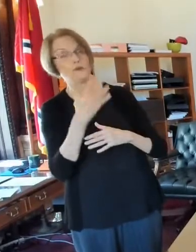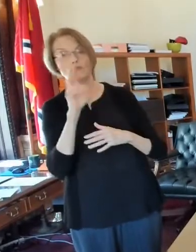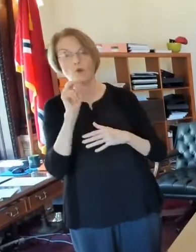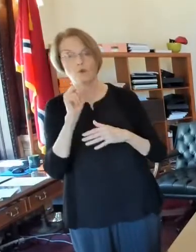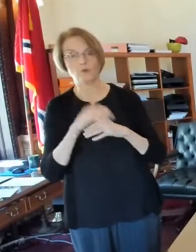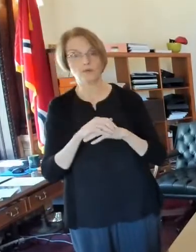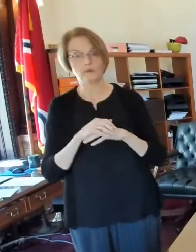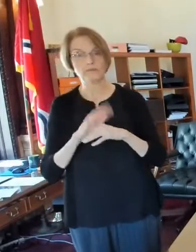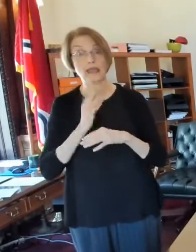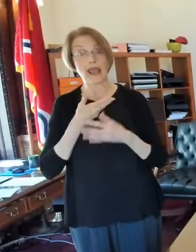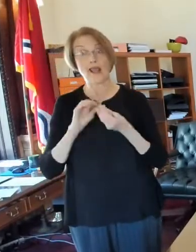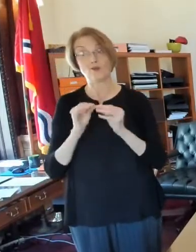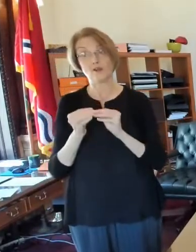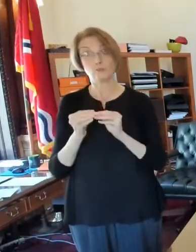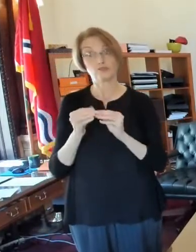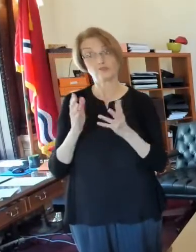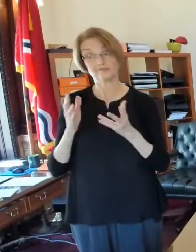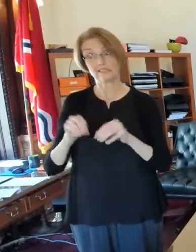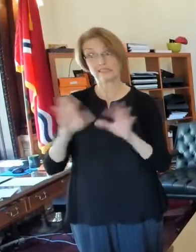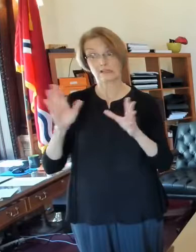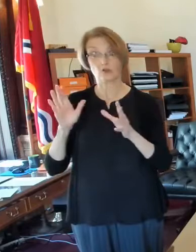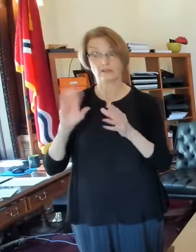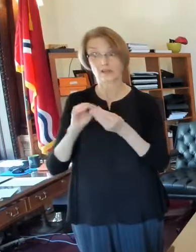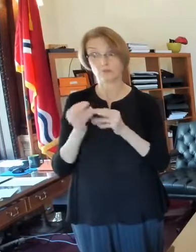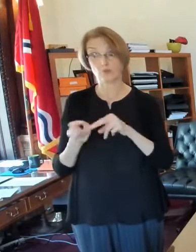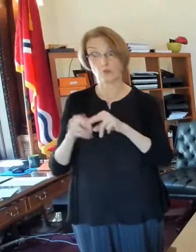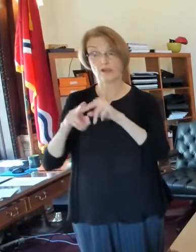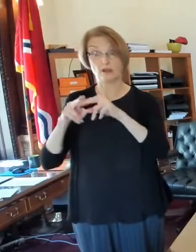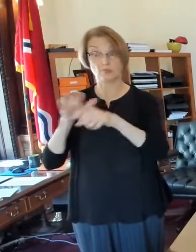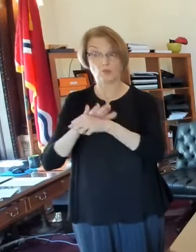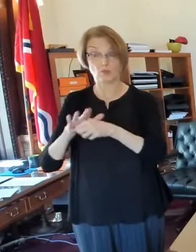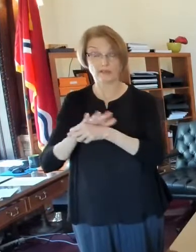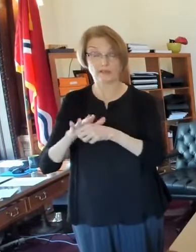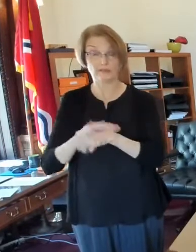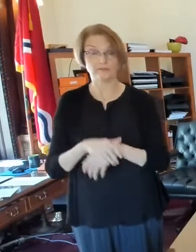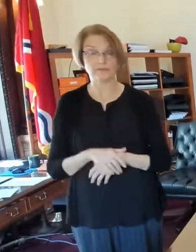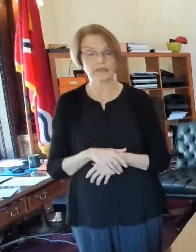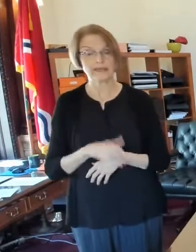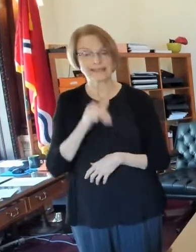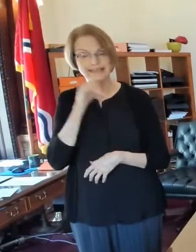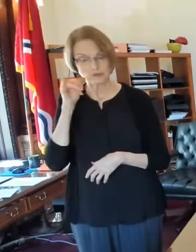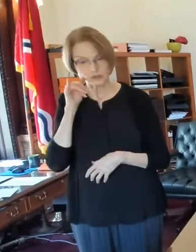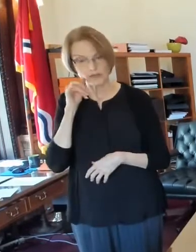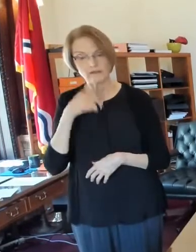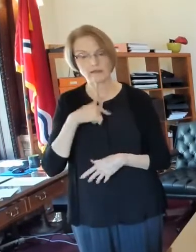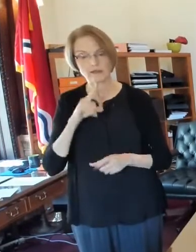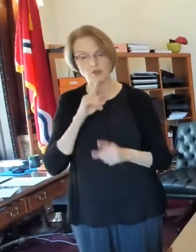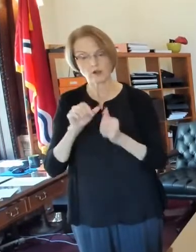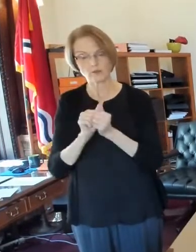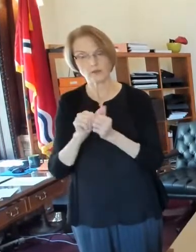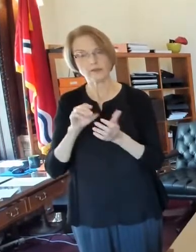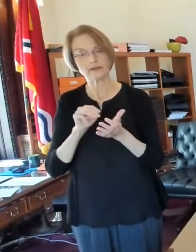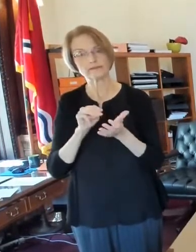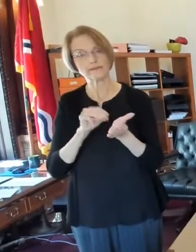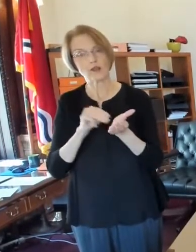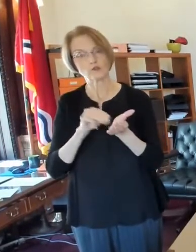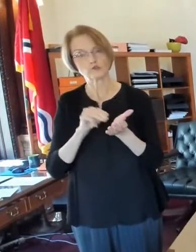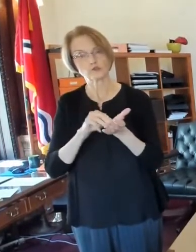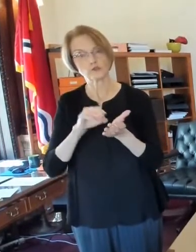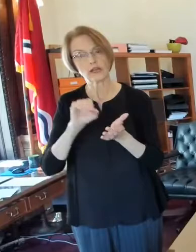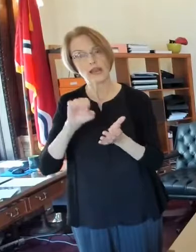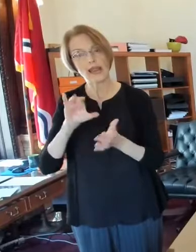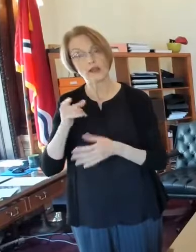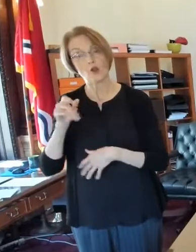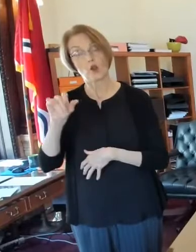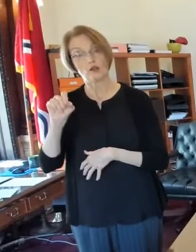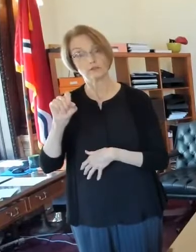that our numbers are are going up. And so we are, and I talked with Dr. Eccles yesterday about this. Uh, we